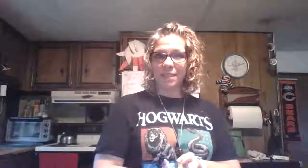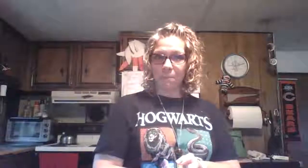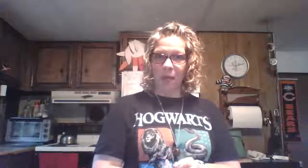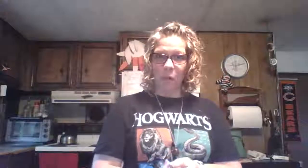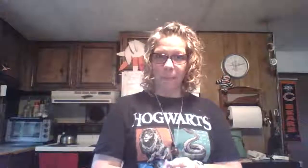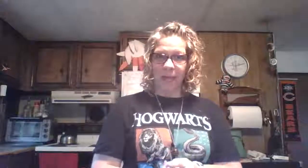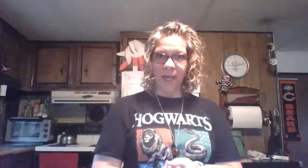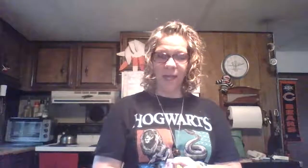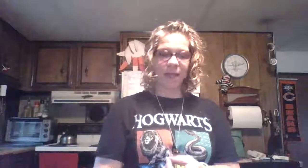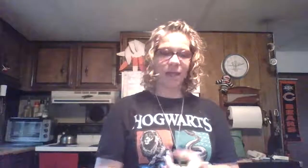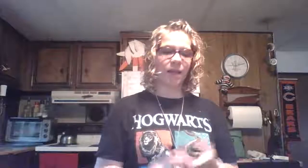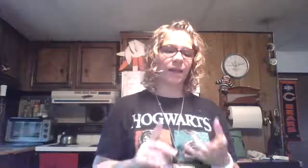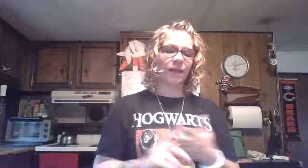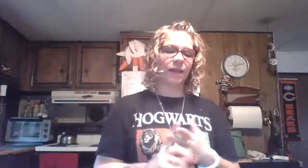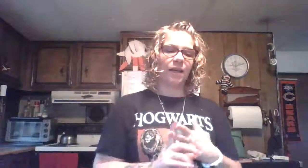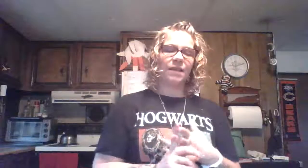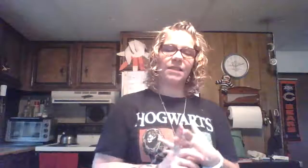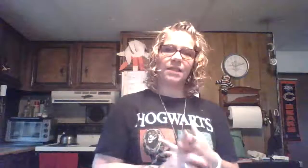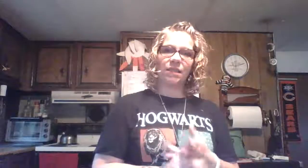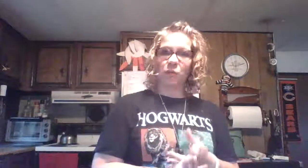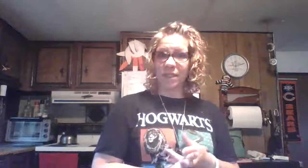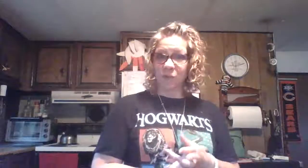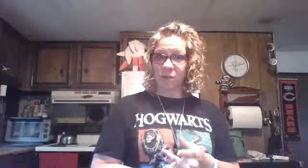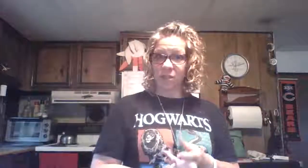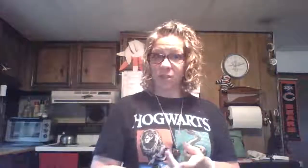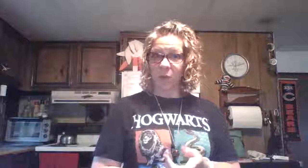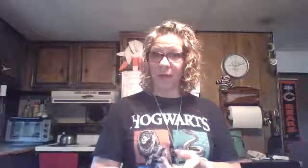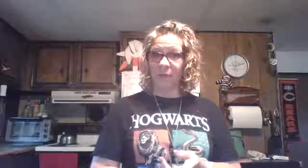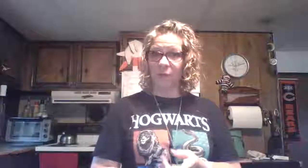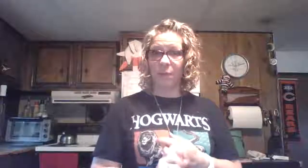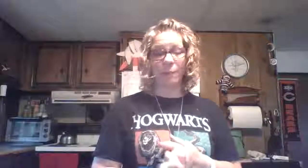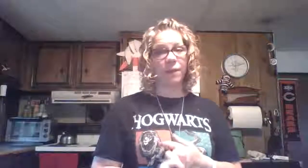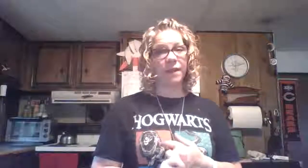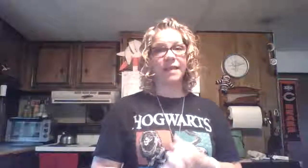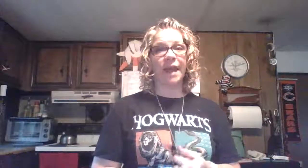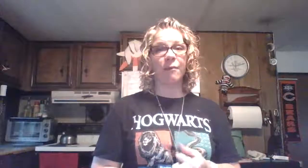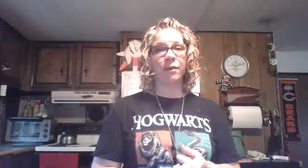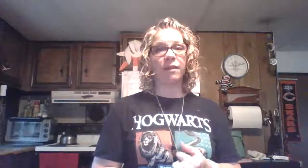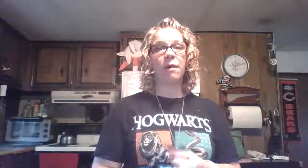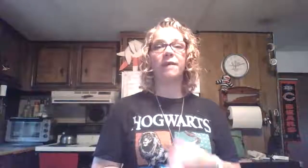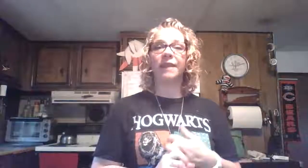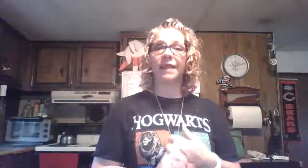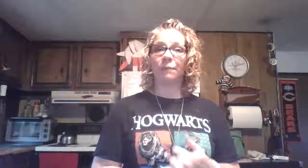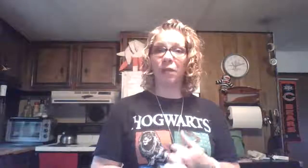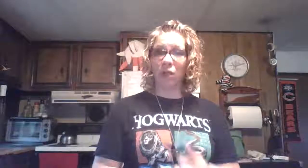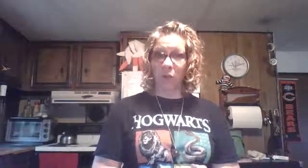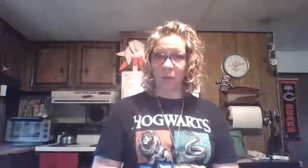make our bed. Did we swish and swipe? Remember, that's the habit of the month. Keep it going.